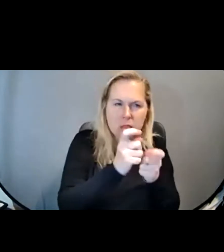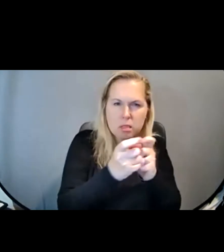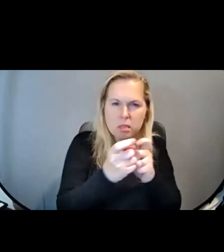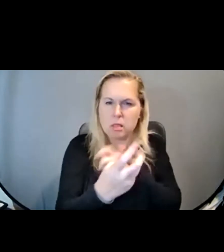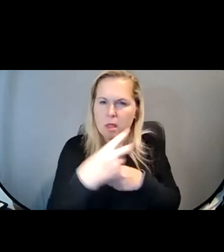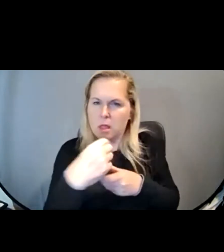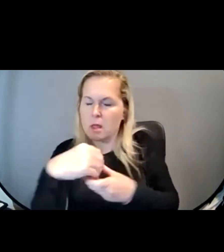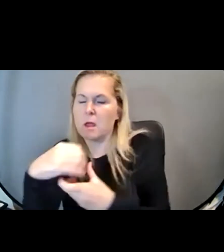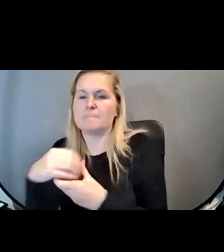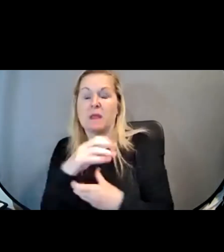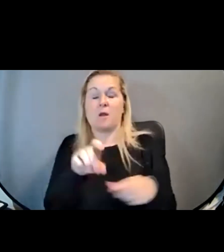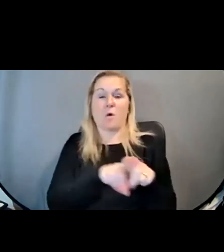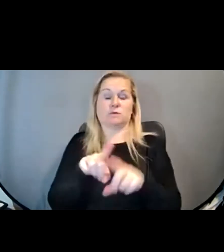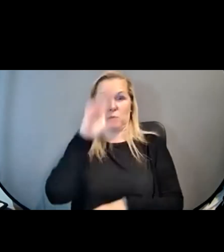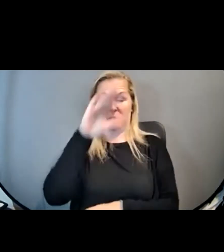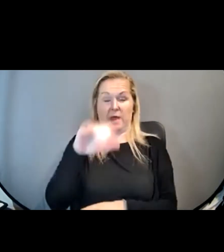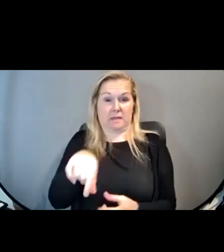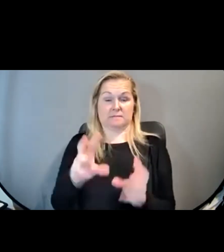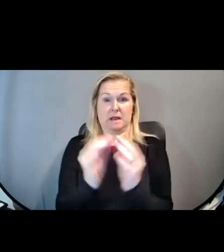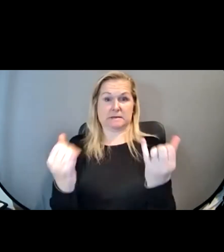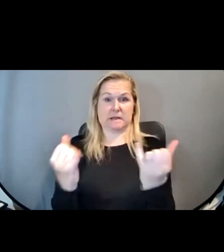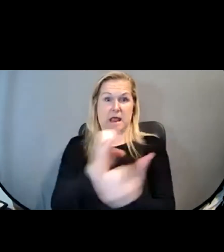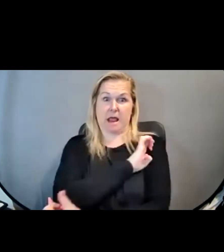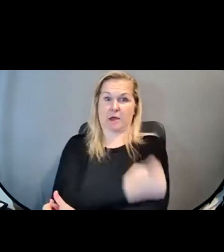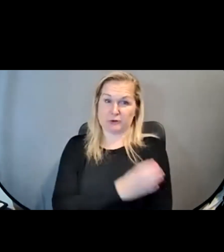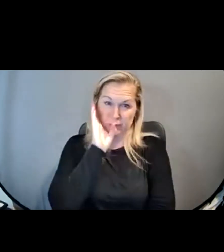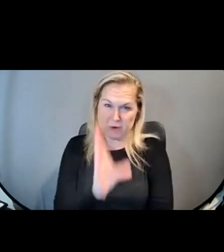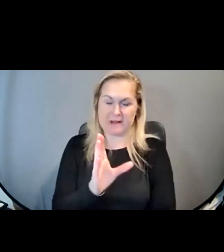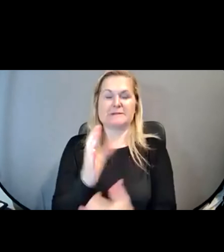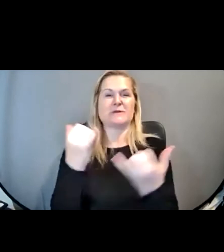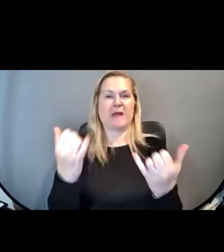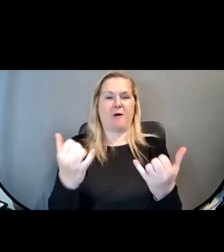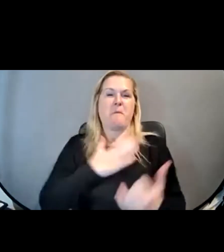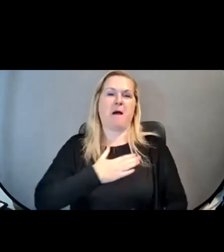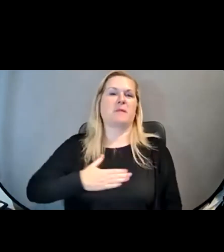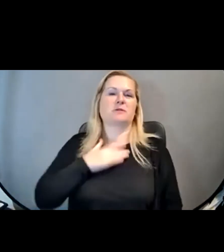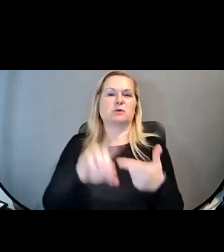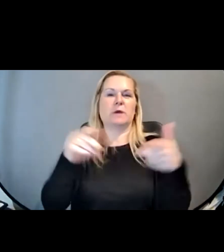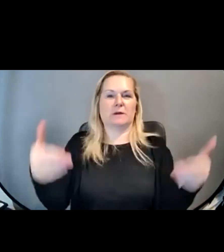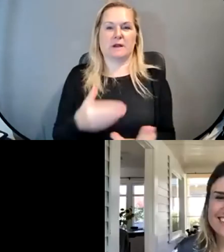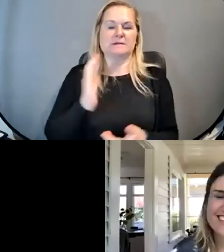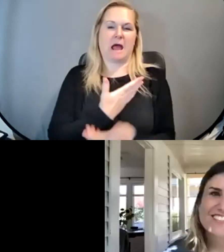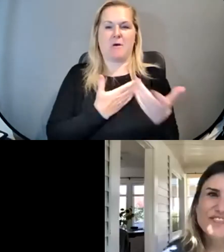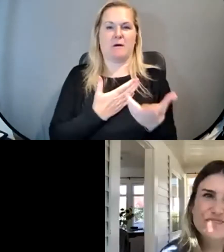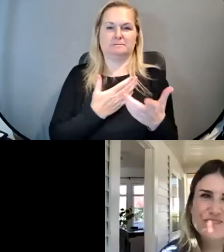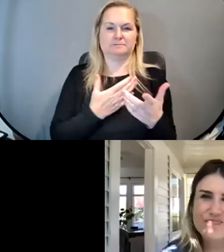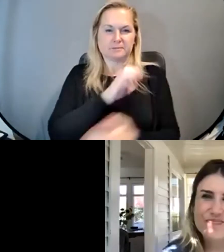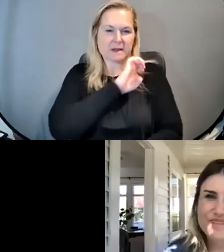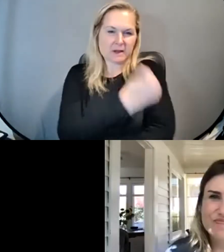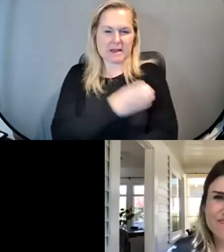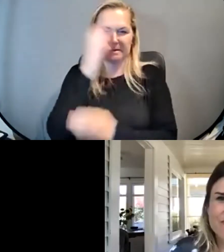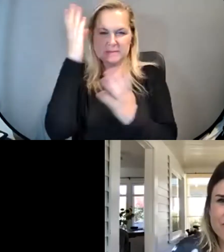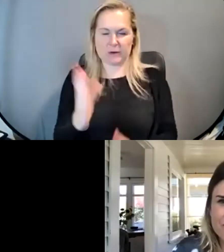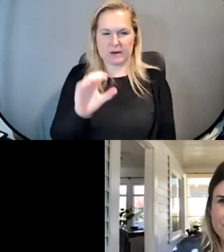speaking of the energy that we're going to put into this conference today, it is with great pleasure that I introduce our Energizer speaker, Emily